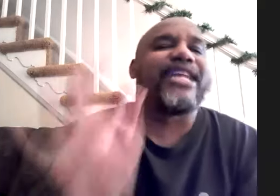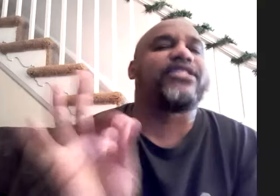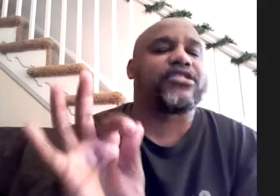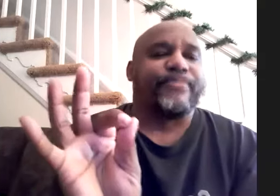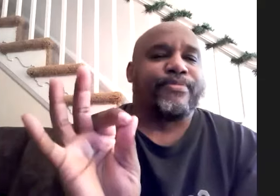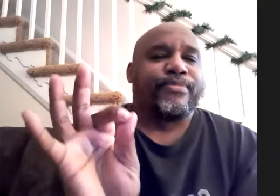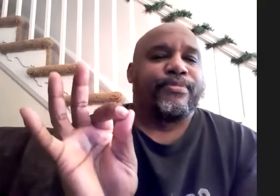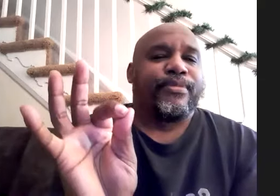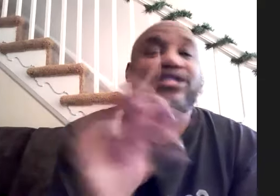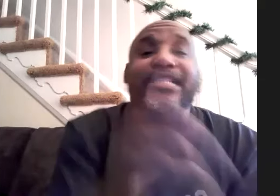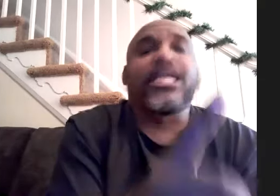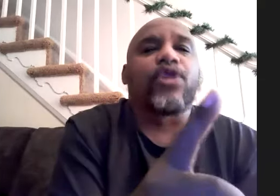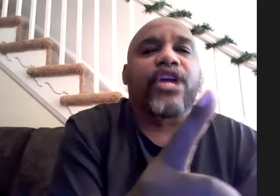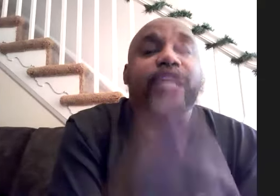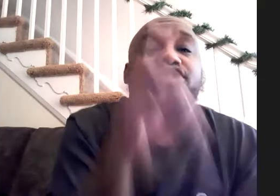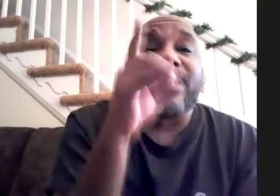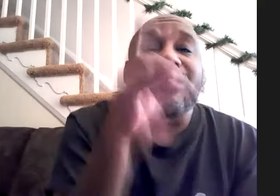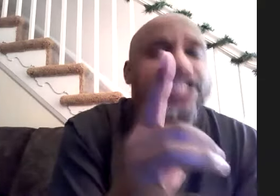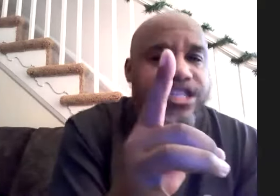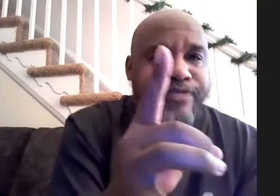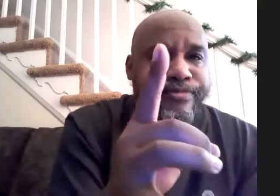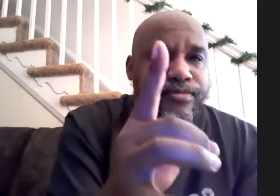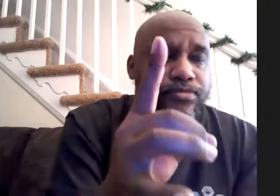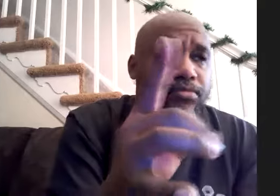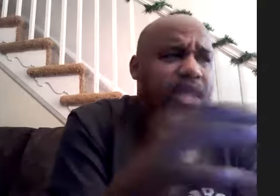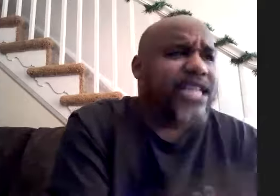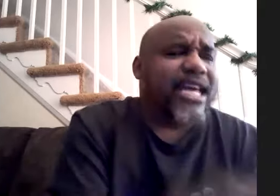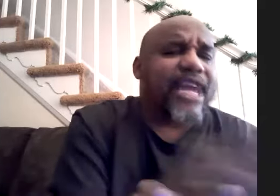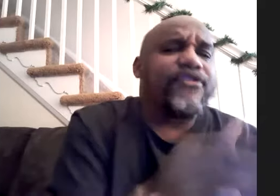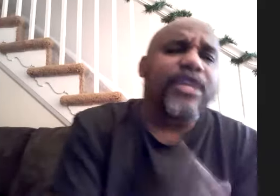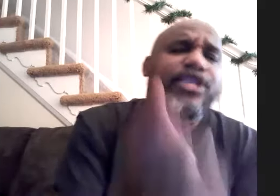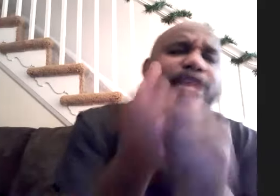there's that t word again translation it's like if you can do this